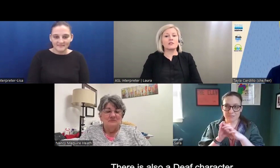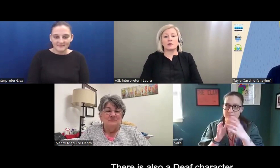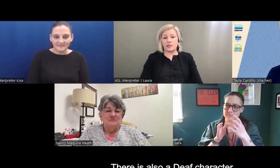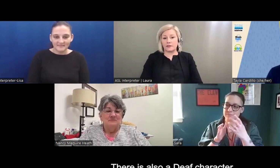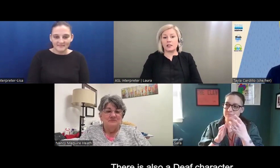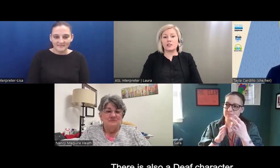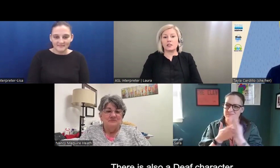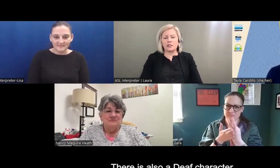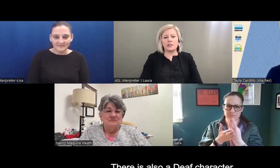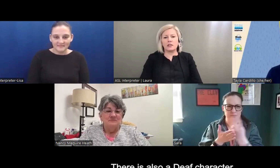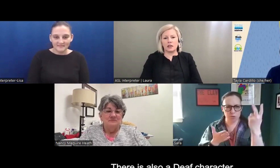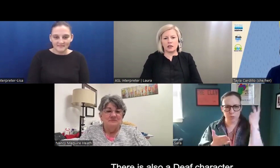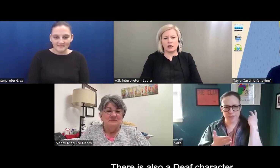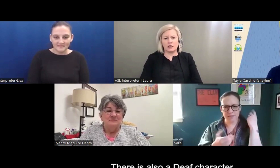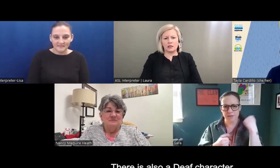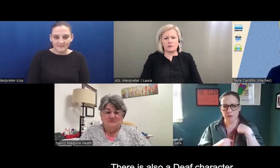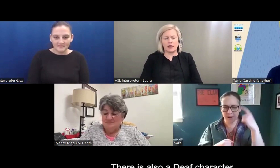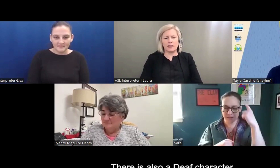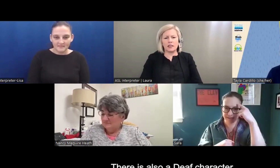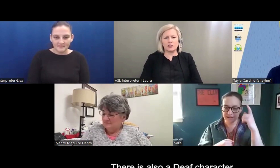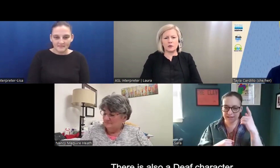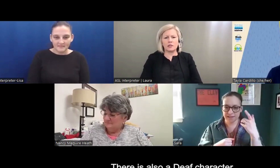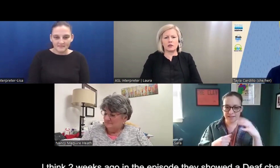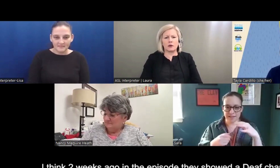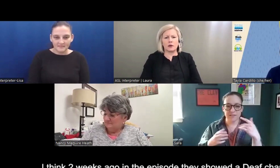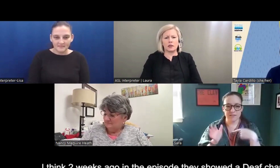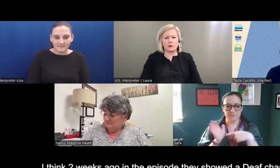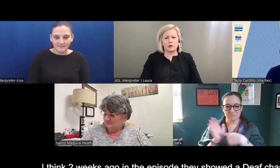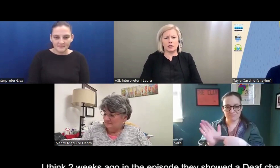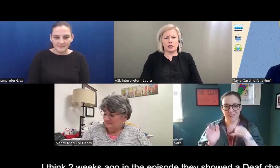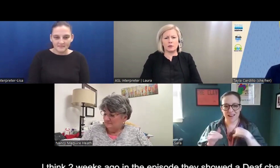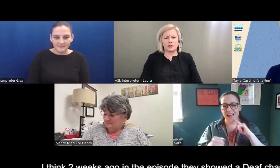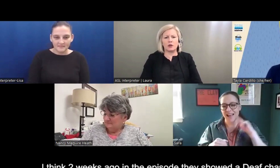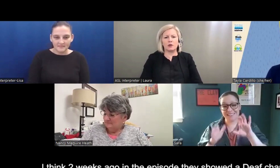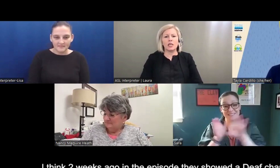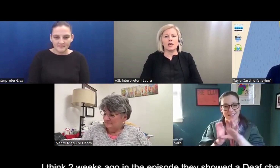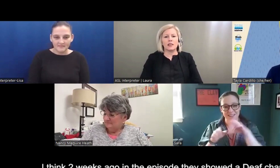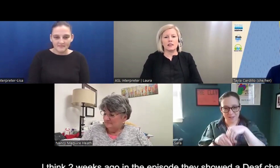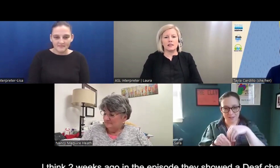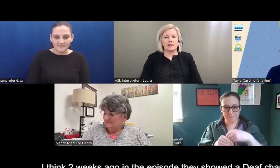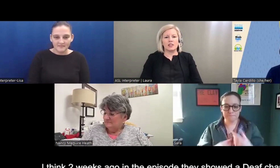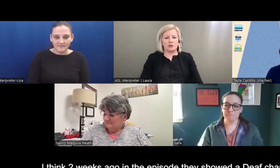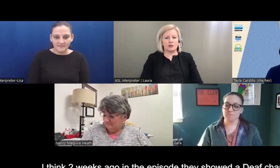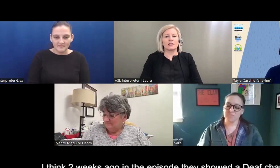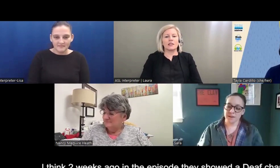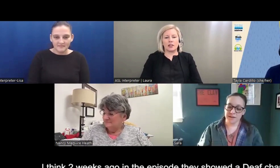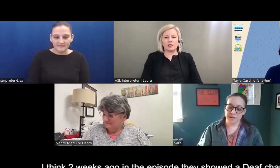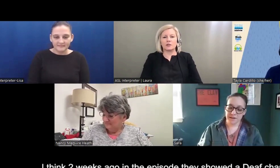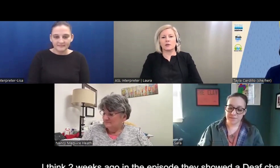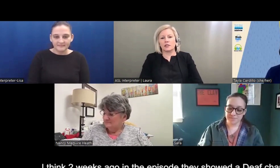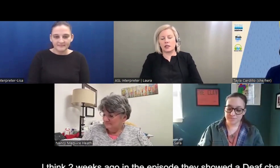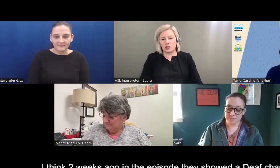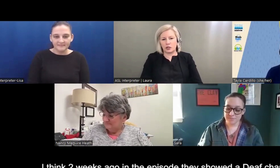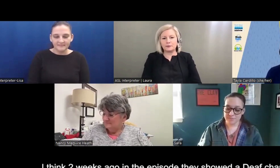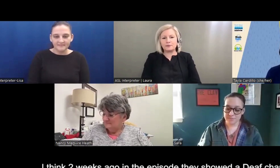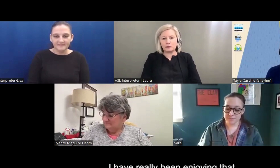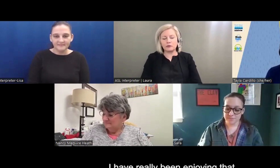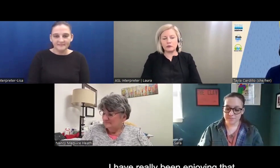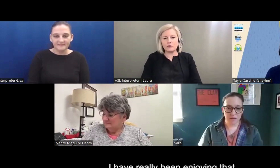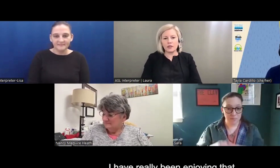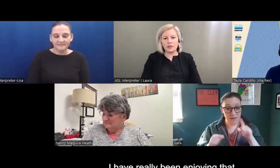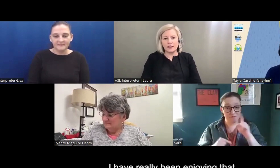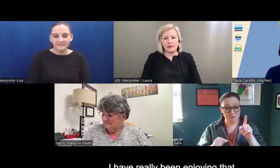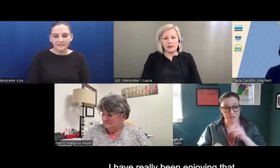There's also a deaf character. I think two weeks ago, I think, in the episode, they showed a deaf character within that show.